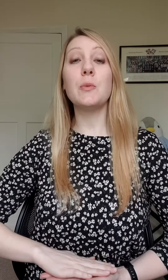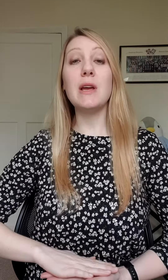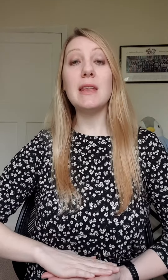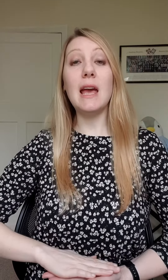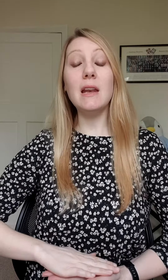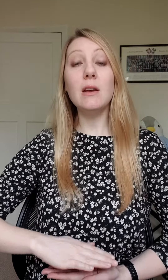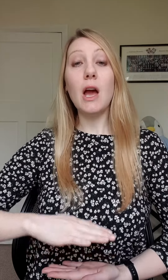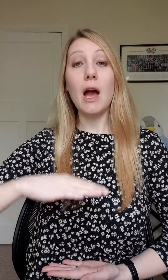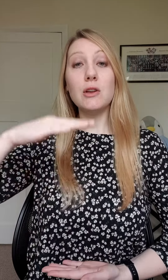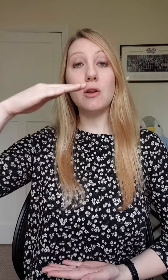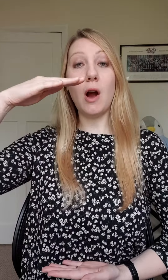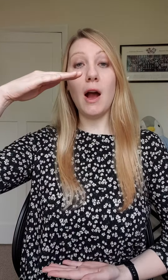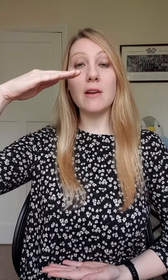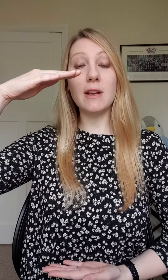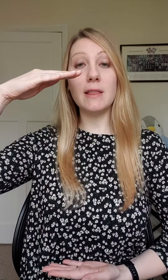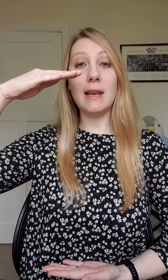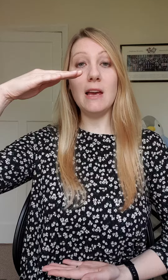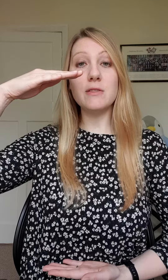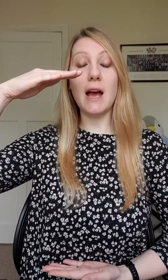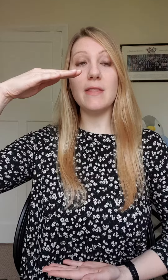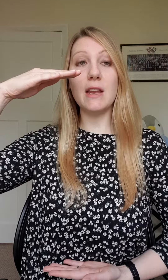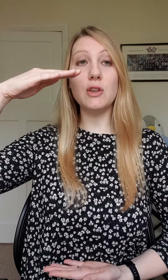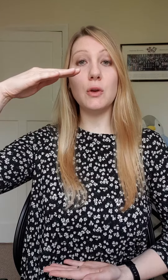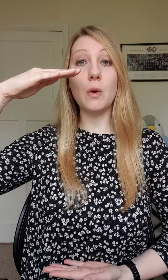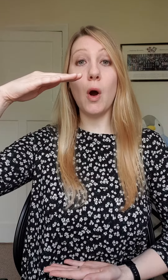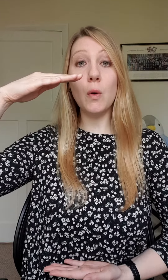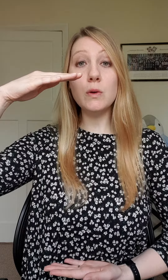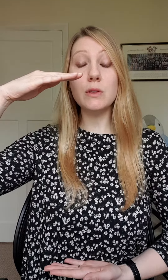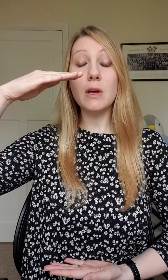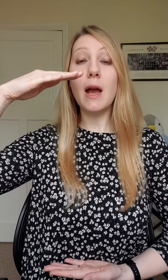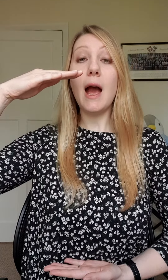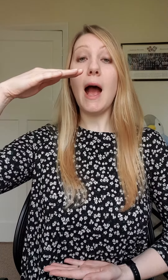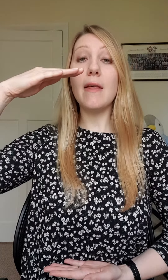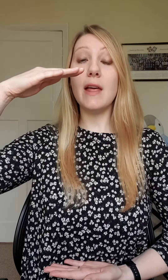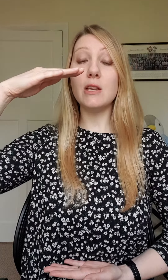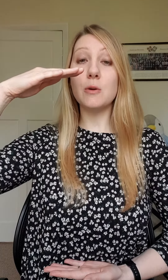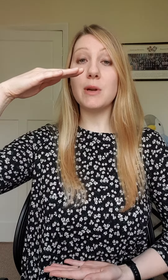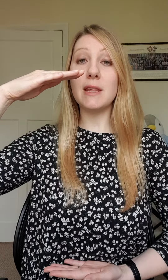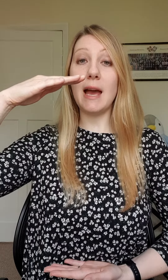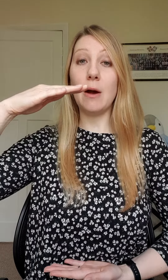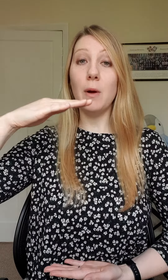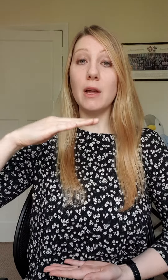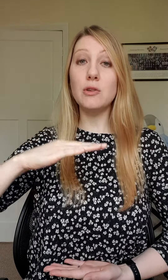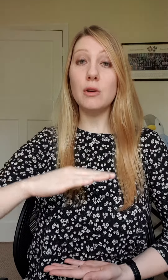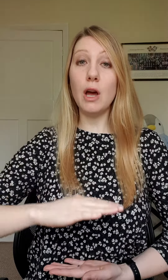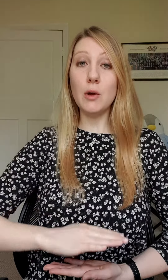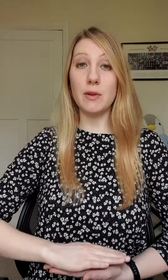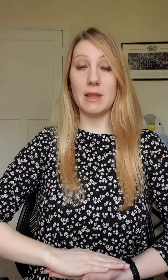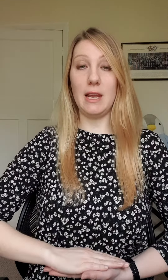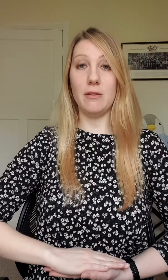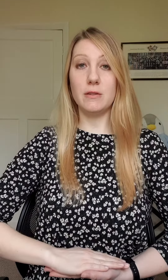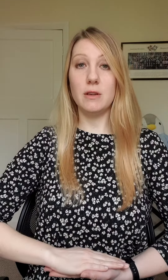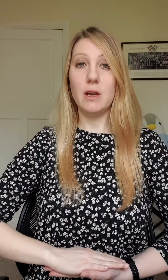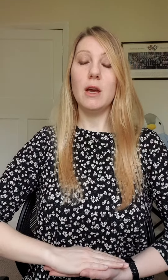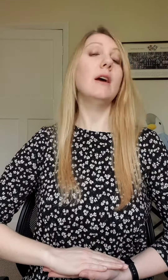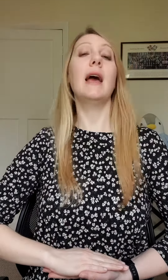you're breathing in and you're hiring the lift and then you hold and then you're breathing out and you're lowering the lift. Okay,